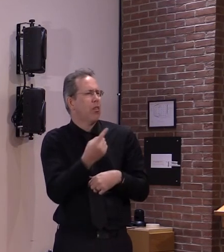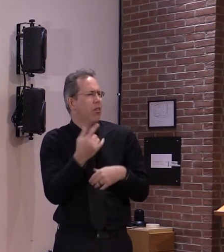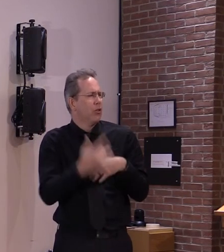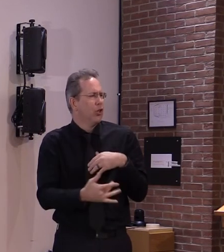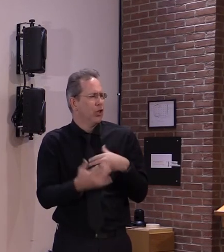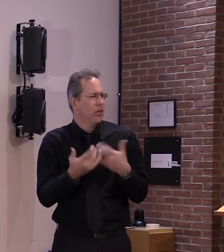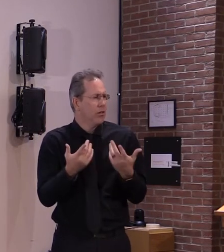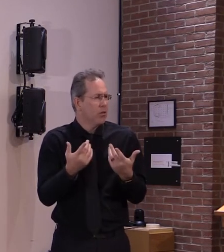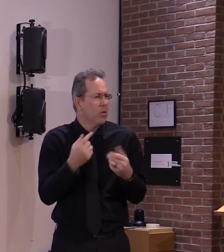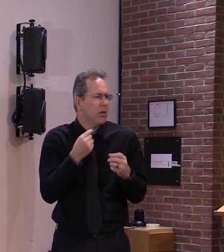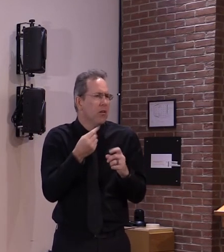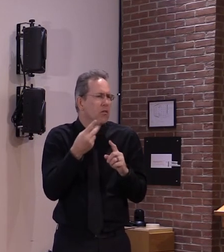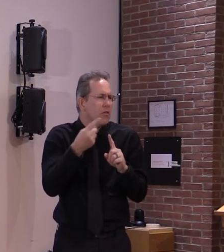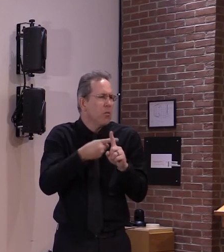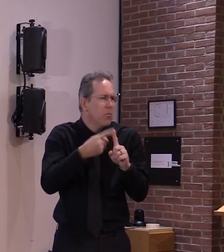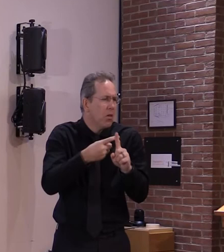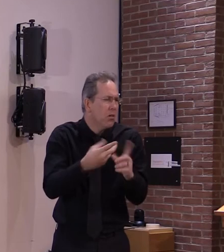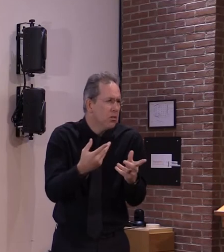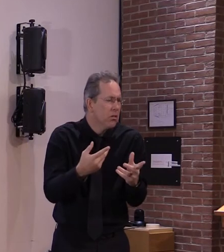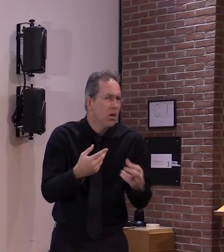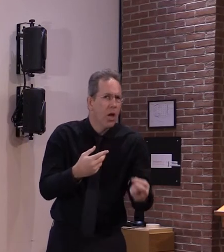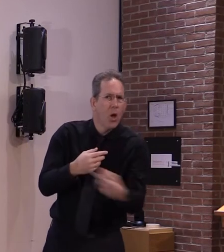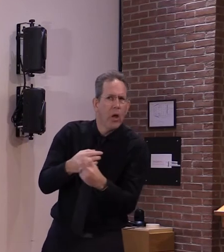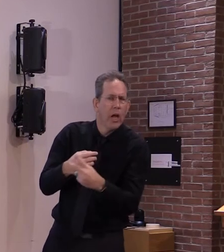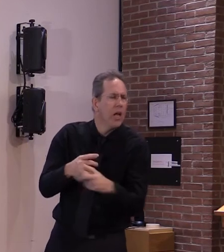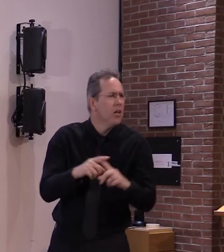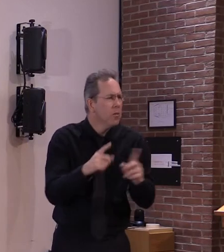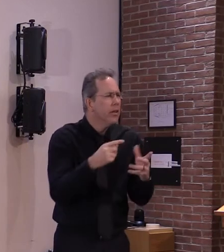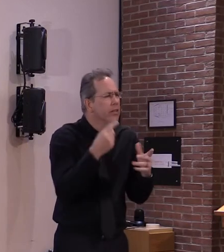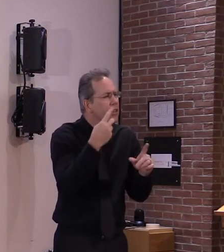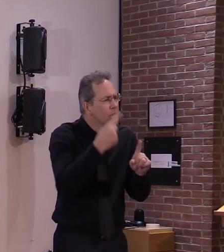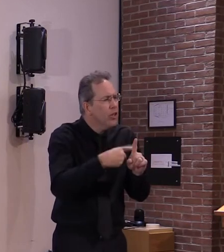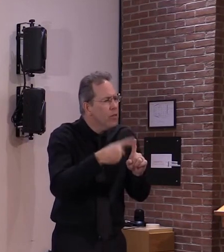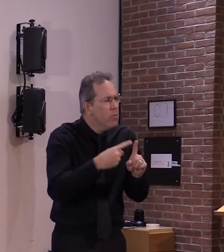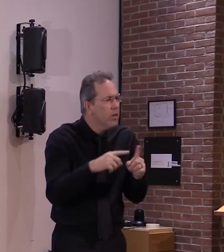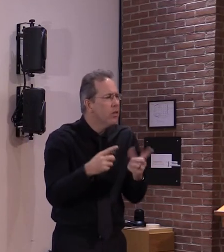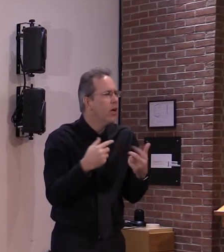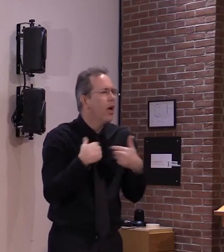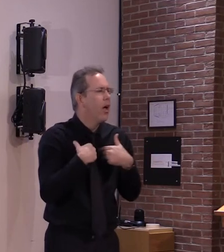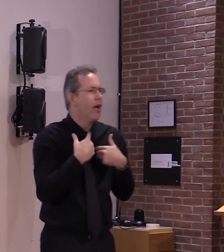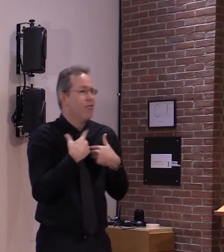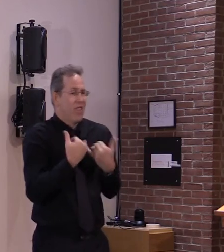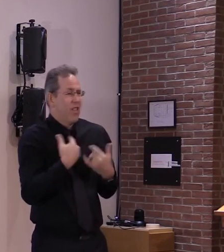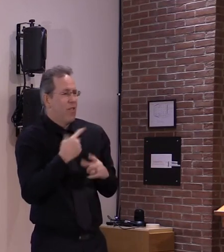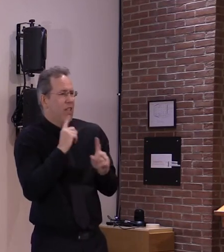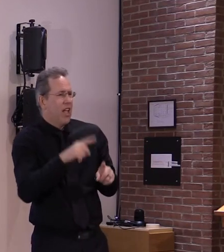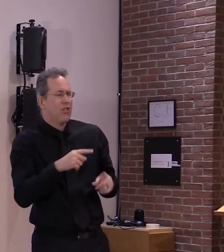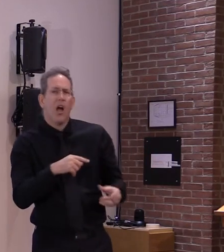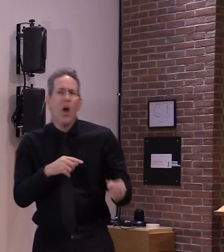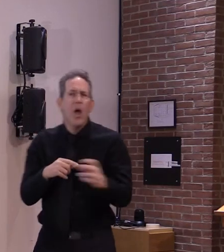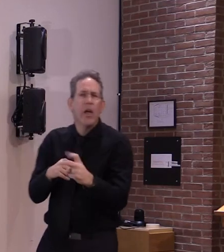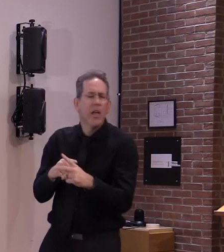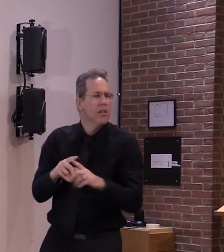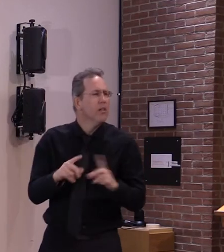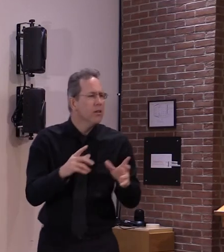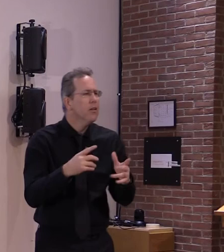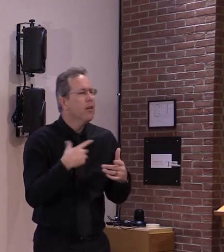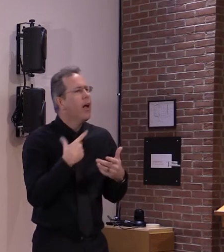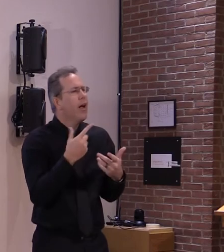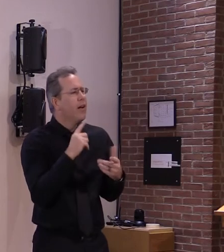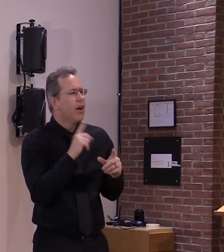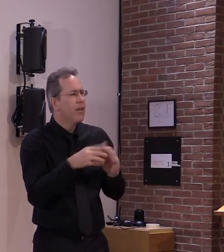okay so i would you know don't take me as the authority on how the fda's process works but um